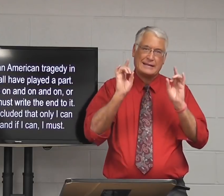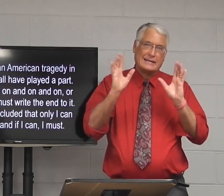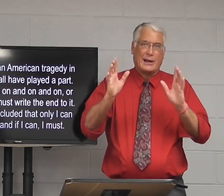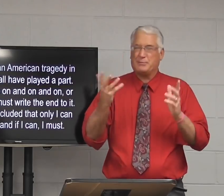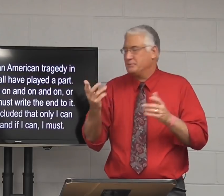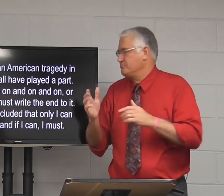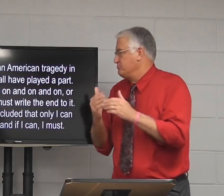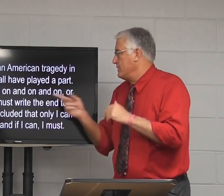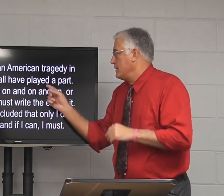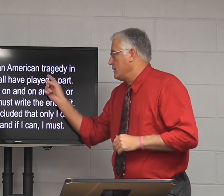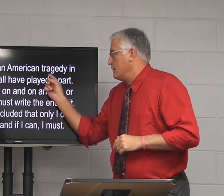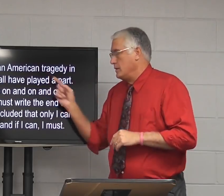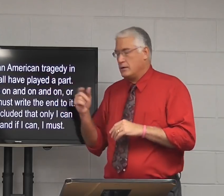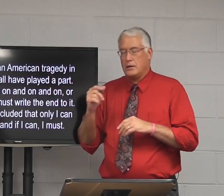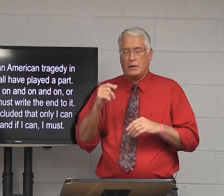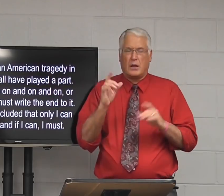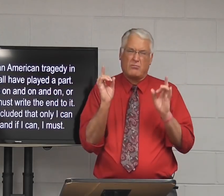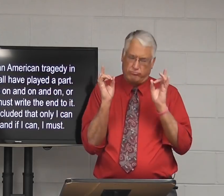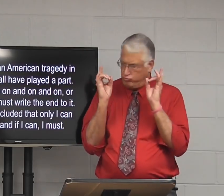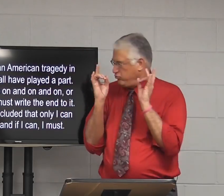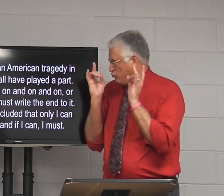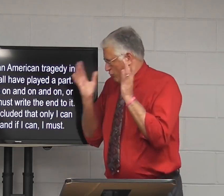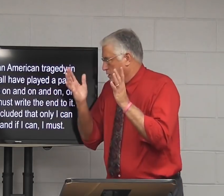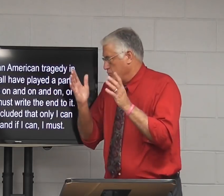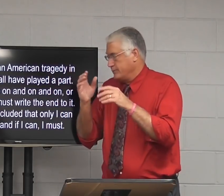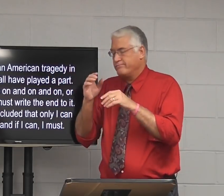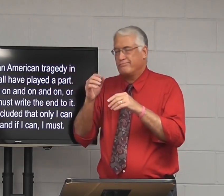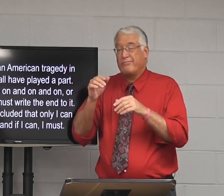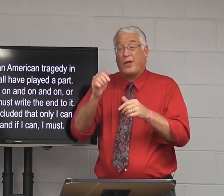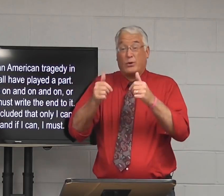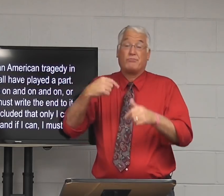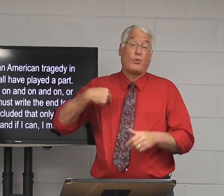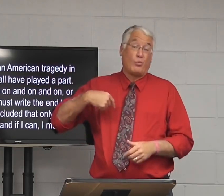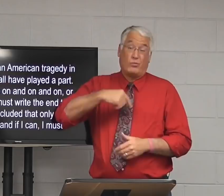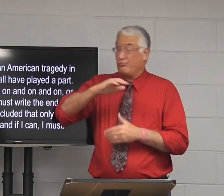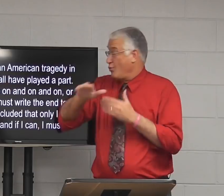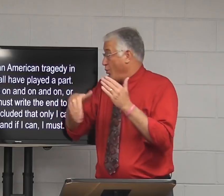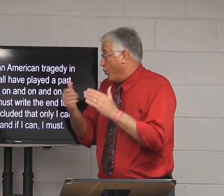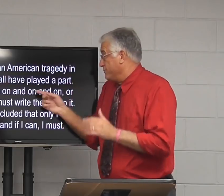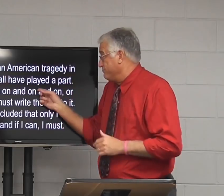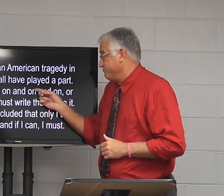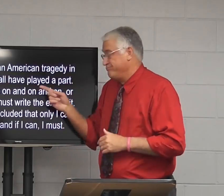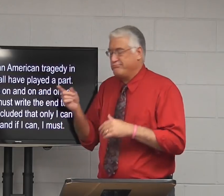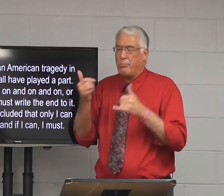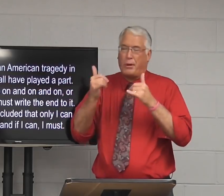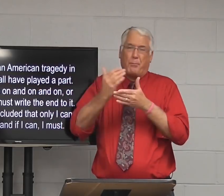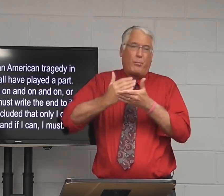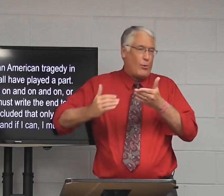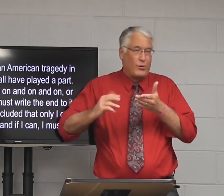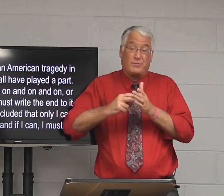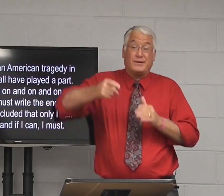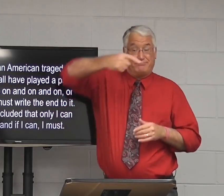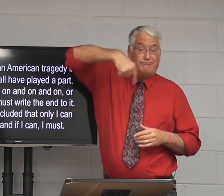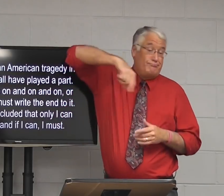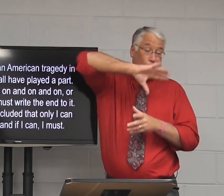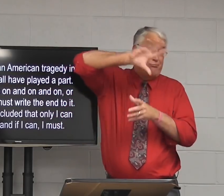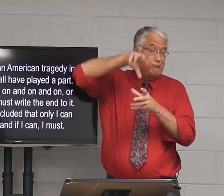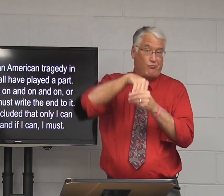Trump, you know, uses that tragedy in all we have played